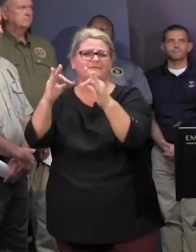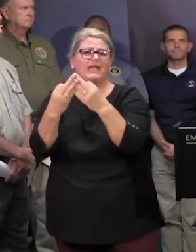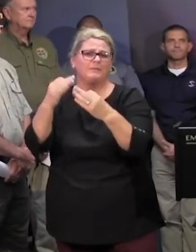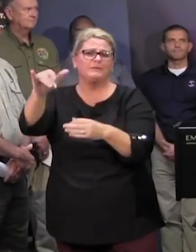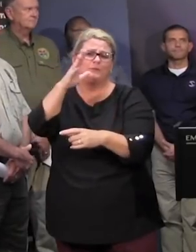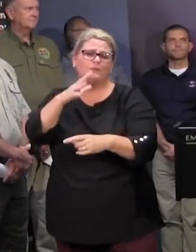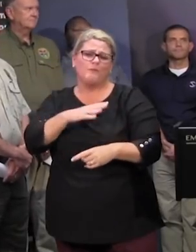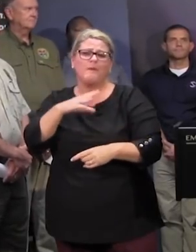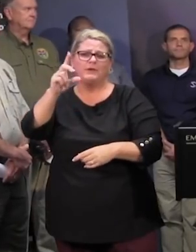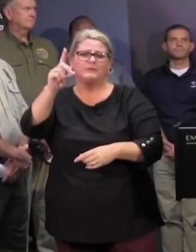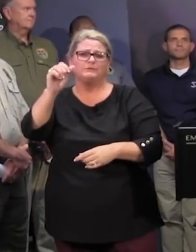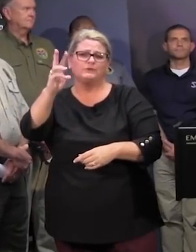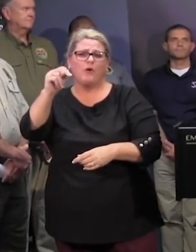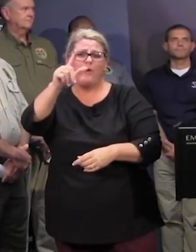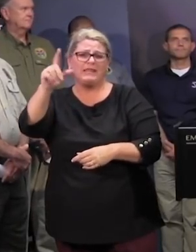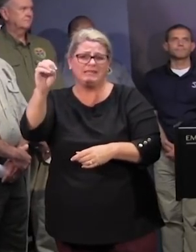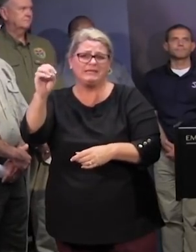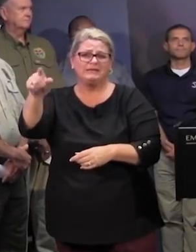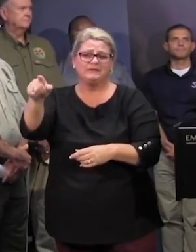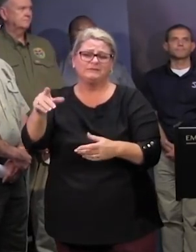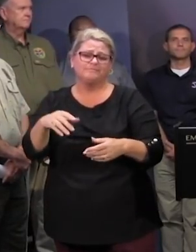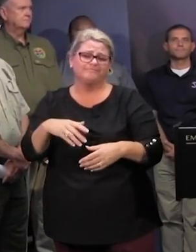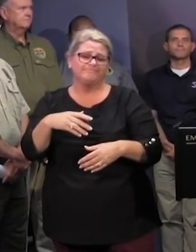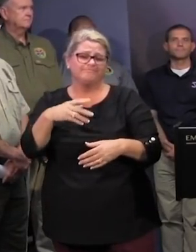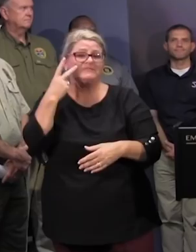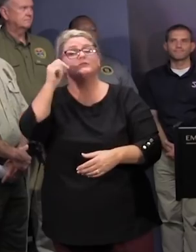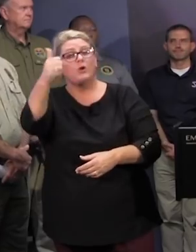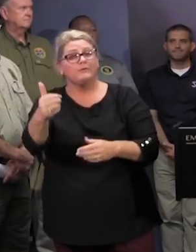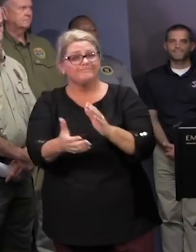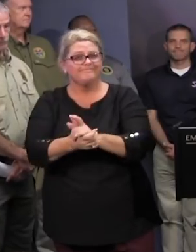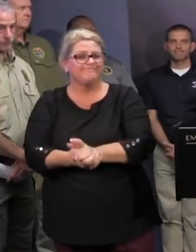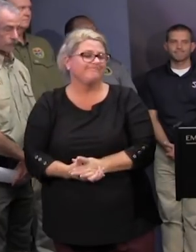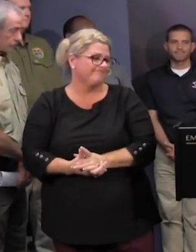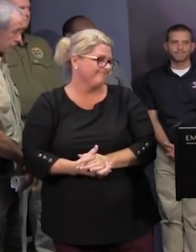of miss amber dawn lee and we'll see you tomorrow thank you